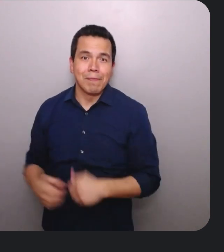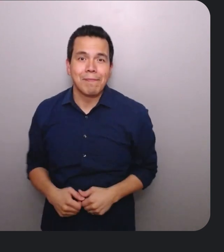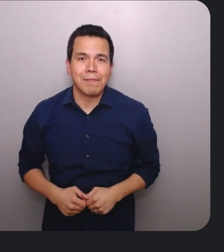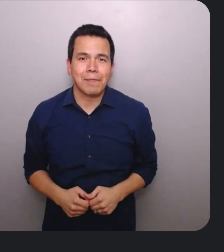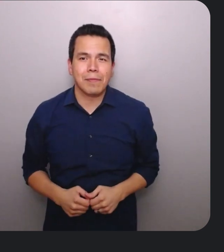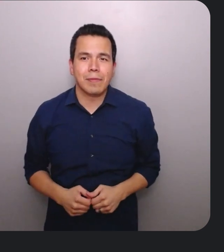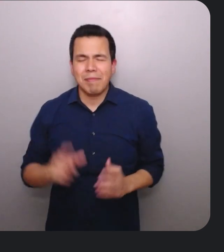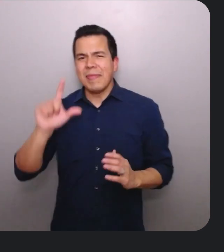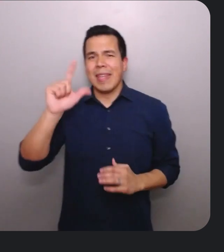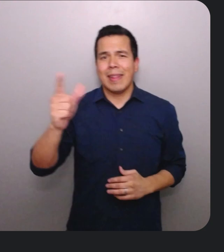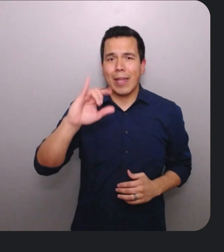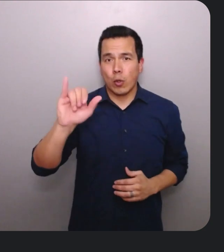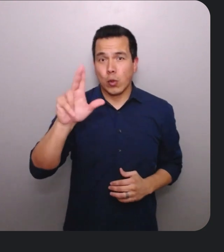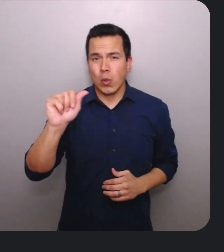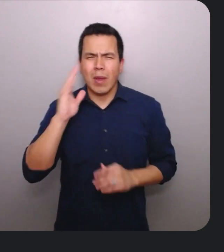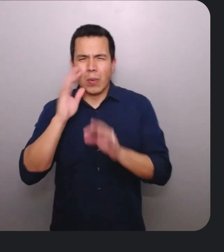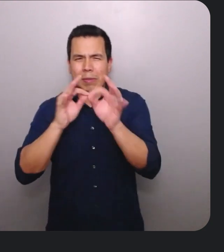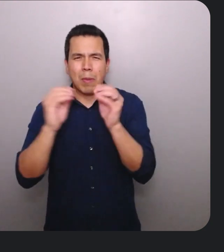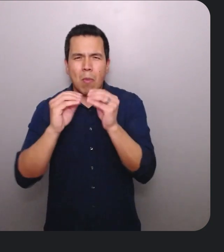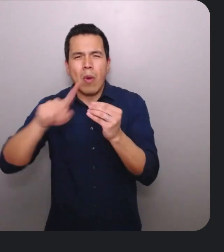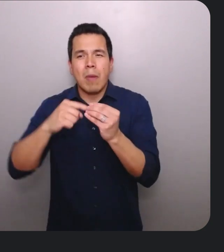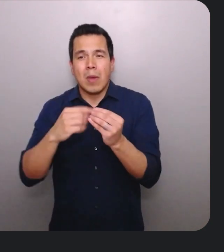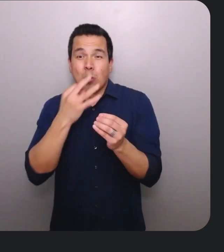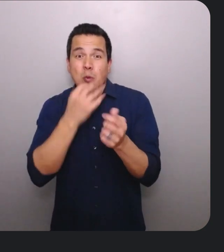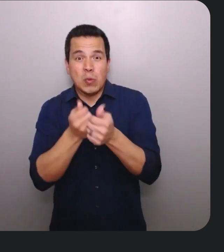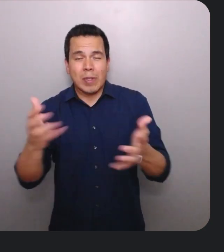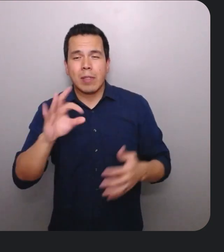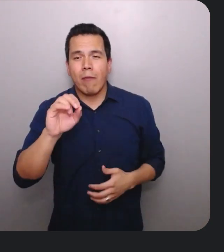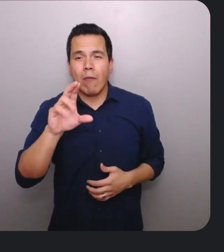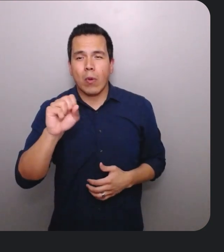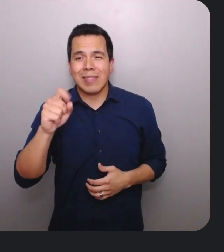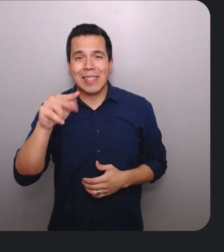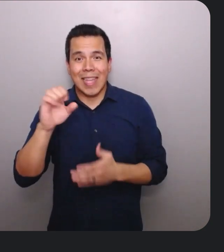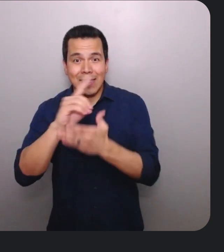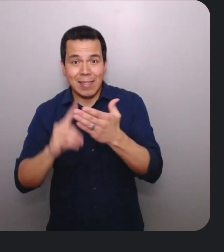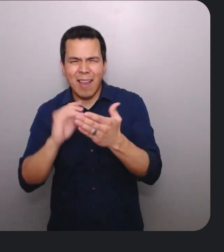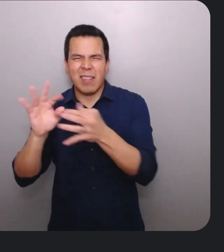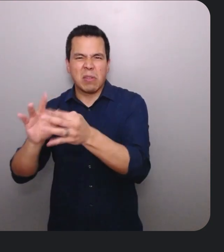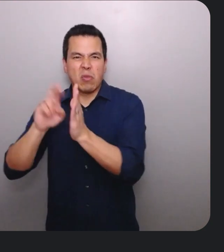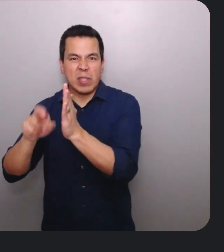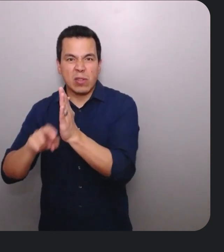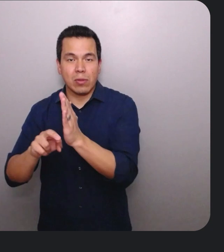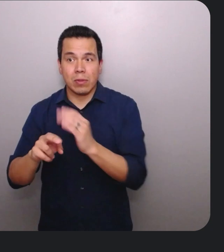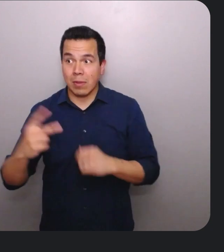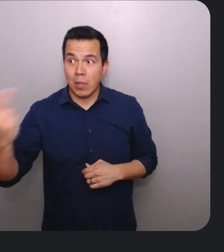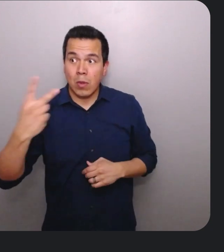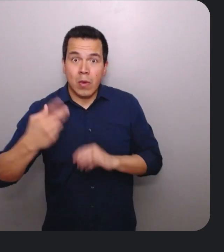Later, Julia will be deep diving our upcoming focus state designs and the associated research. That collaboration started when our